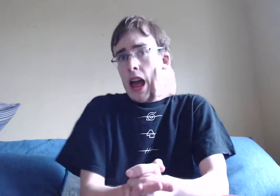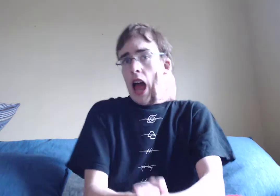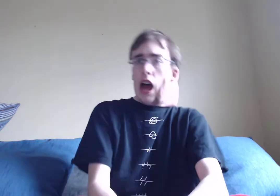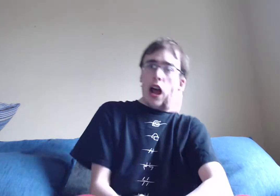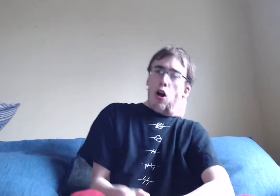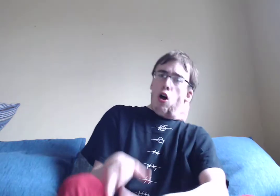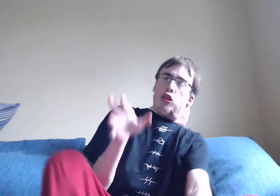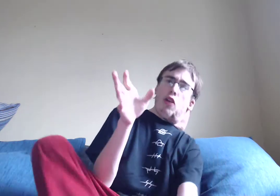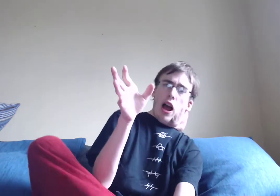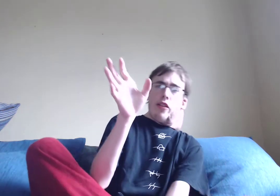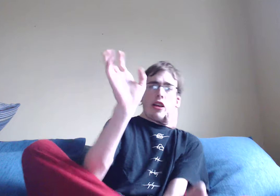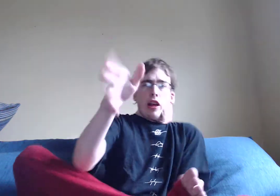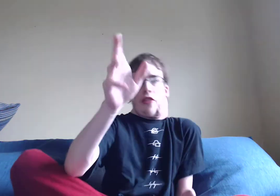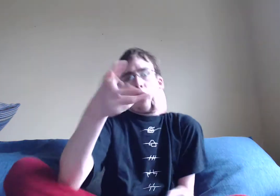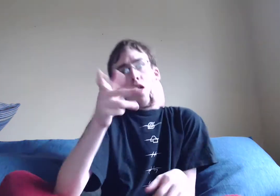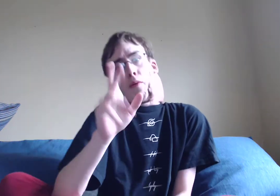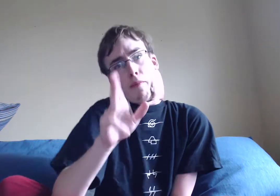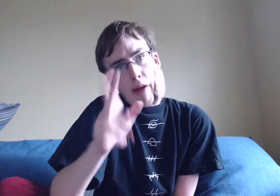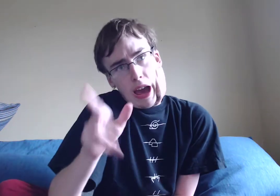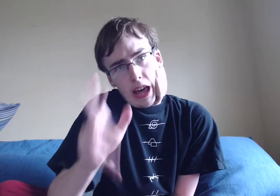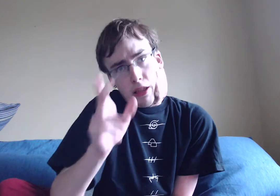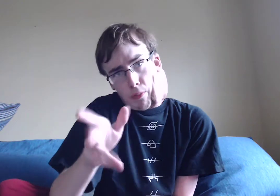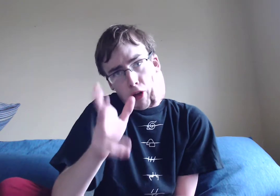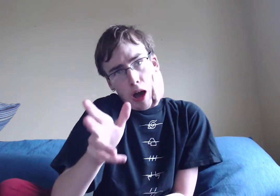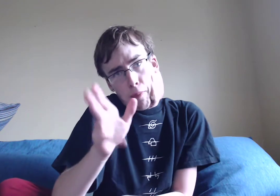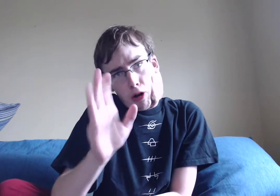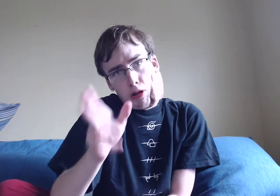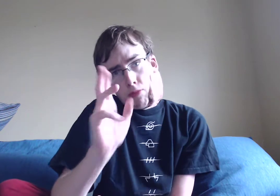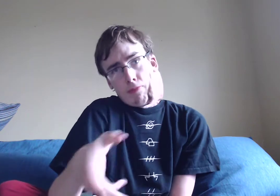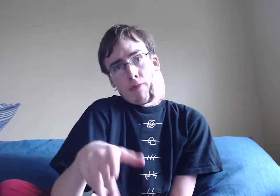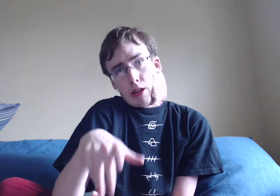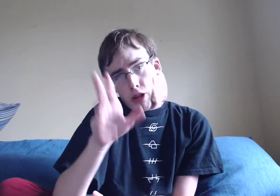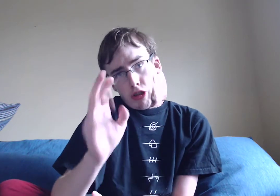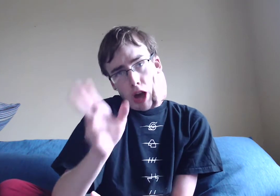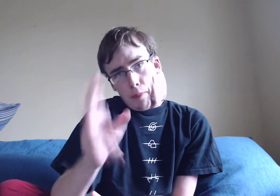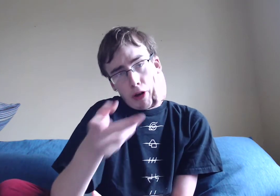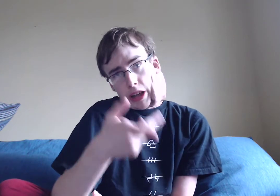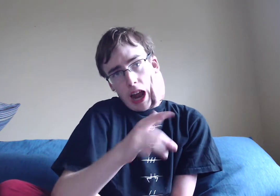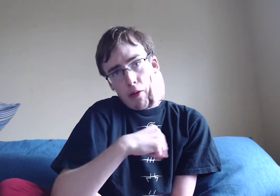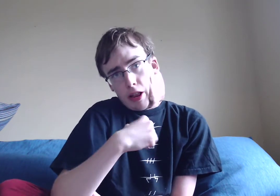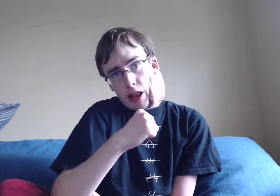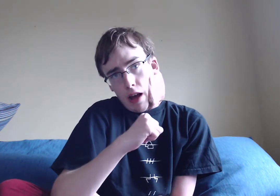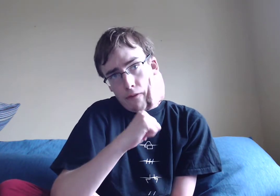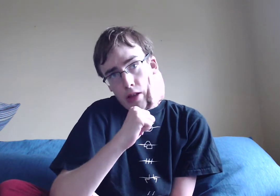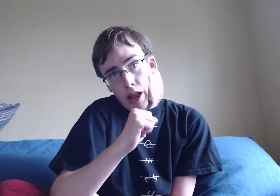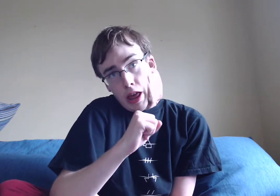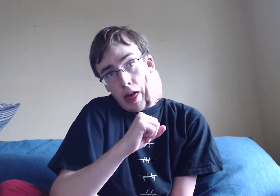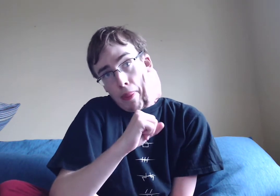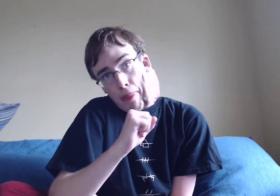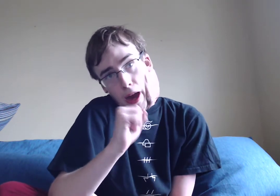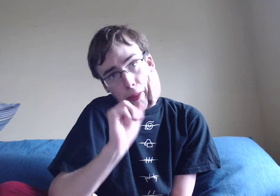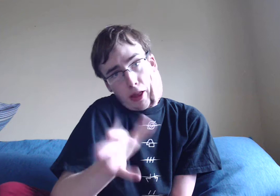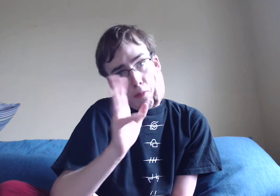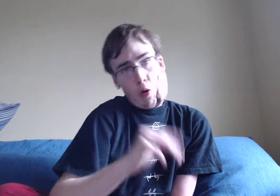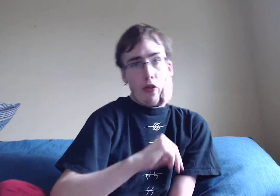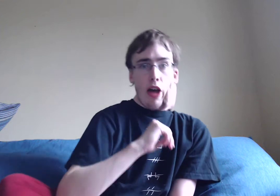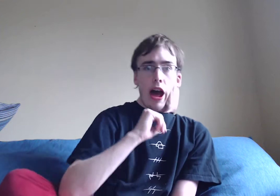And I also. I have the gut feeling. We may get some chopper. Some chopper and carrot stuff. Maybe some more of that.